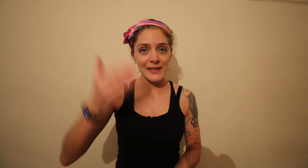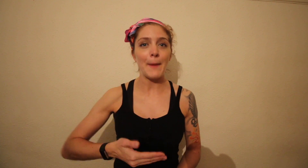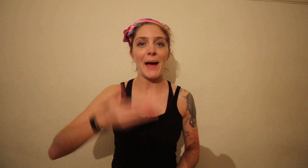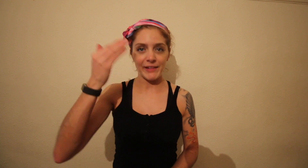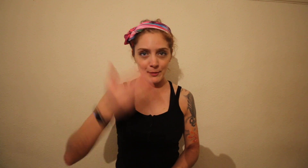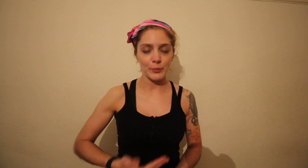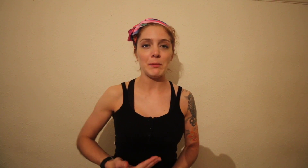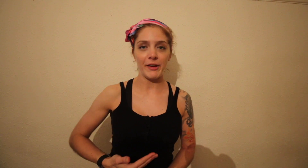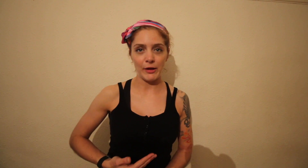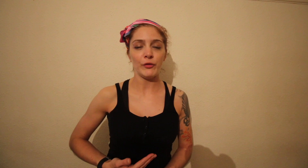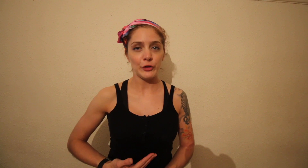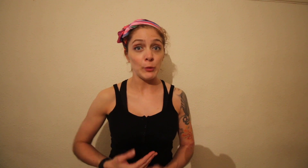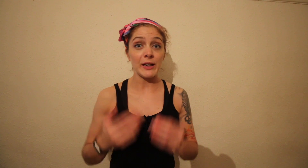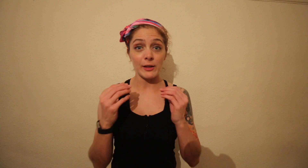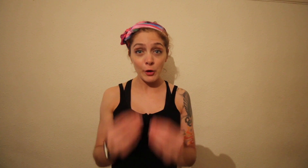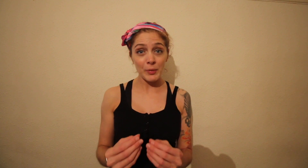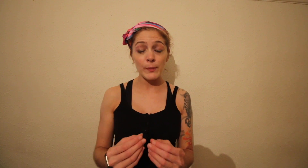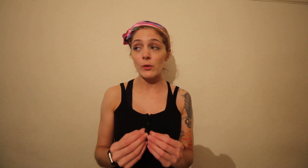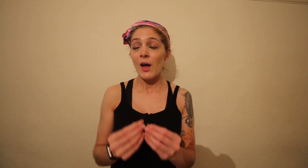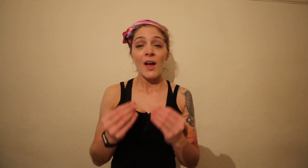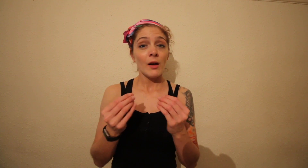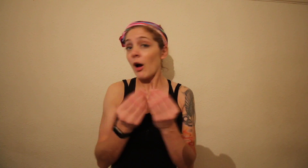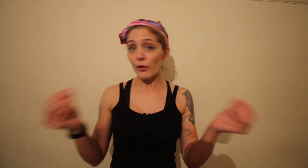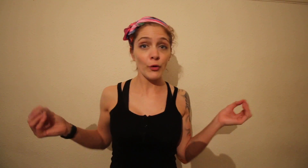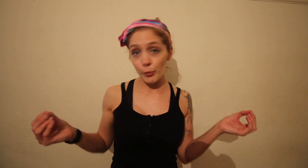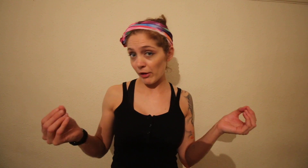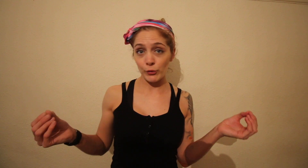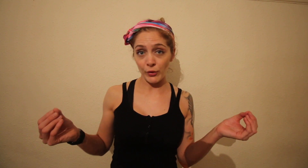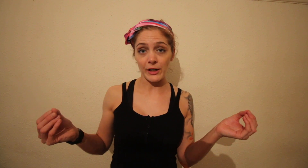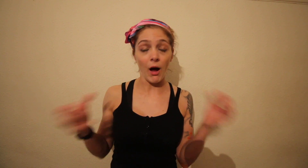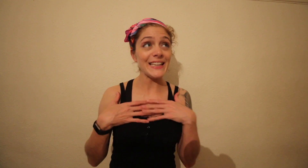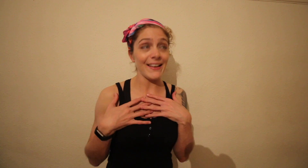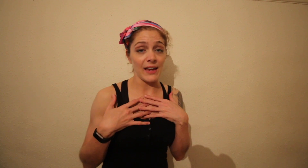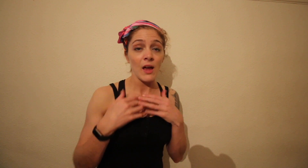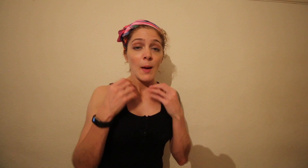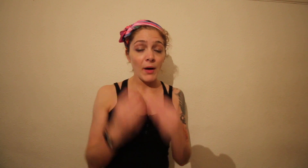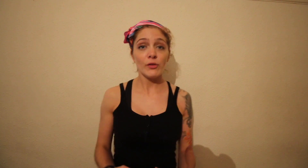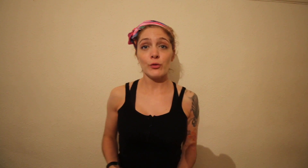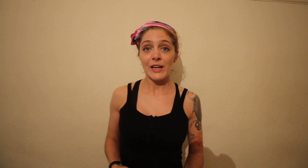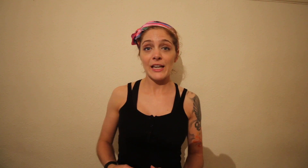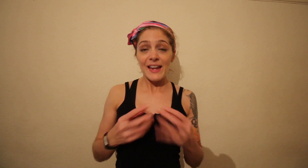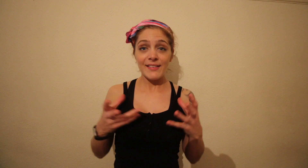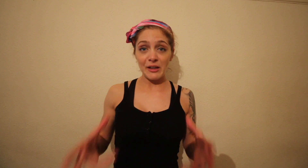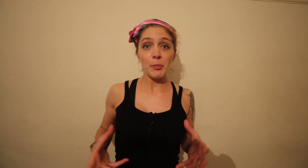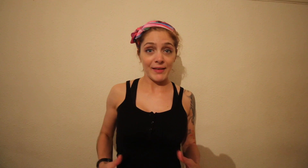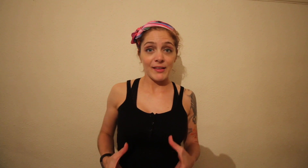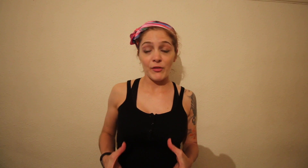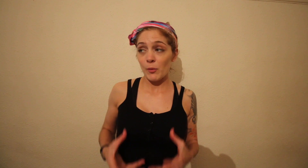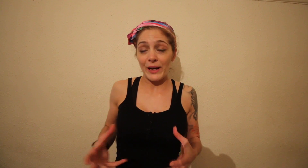be that barrier between myself and you because a lot of people can't afford a personal trainer. I get it, personal training is an expensive way